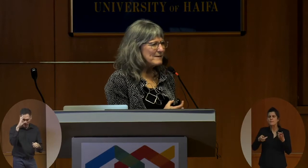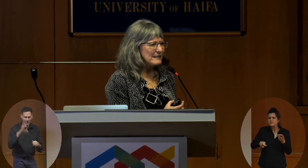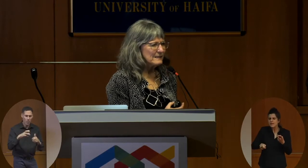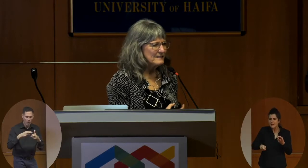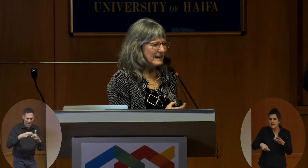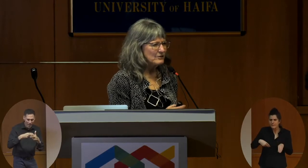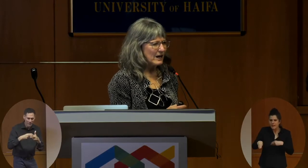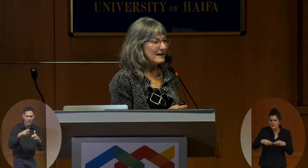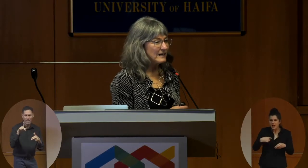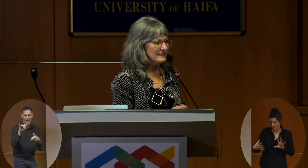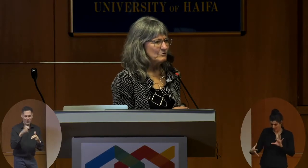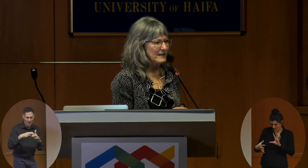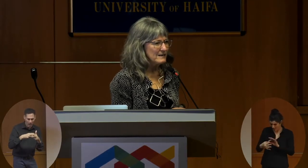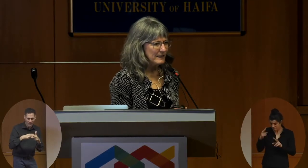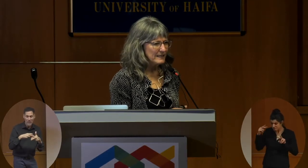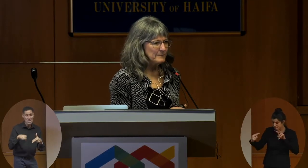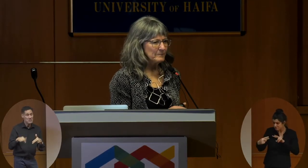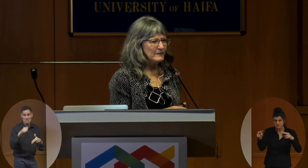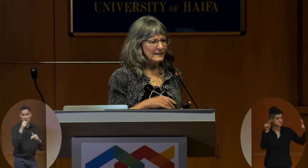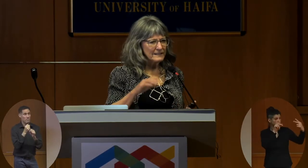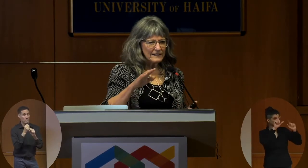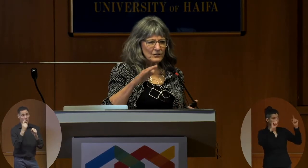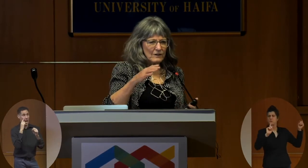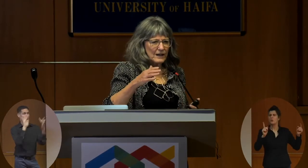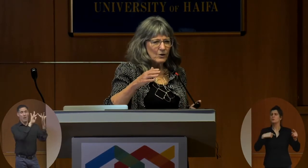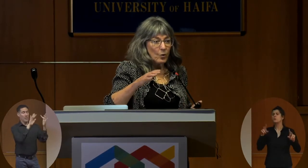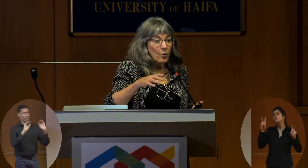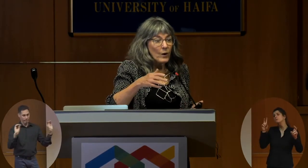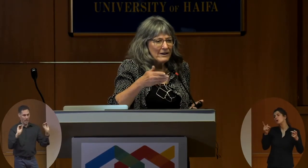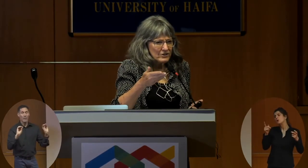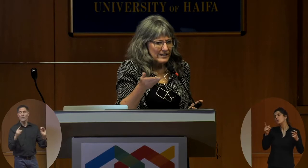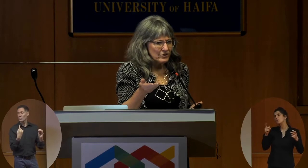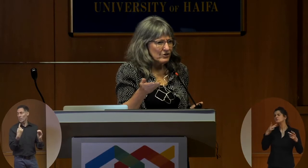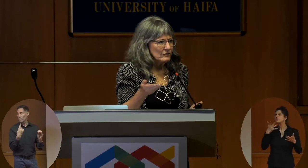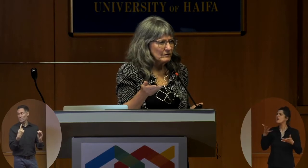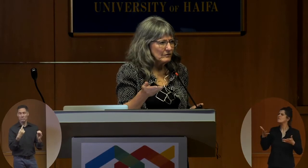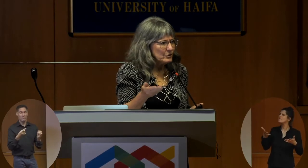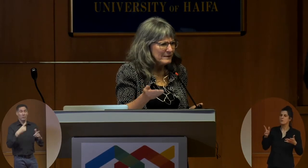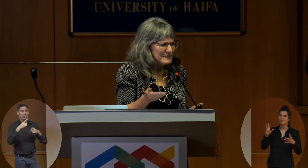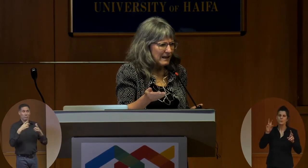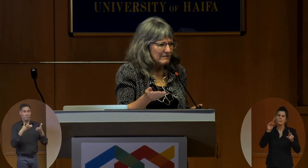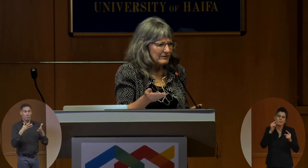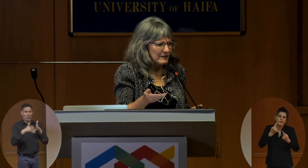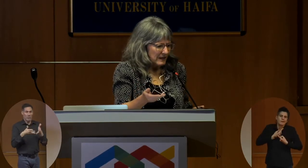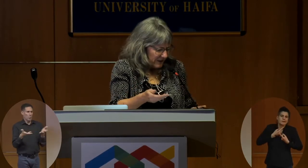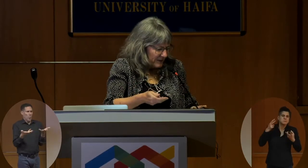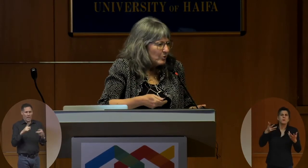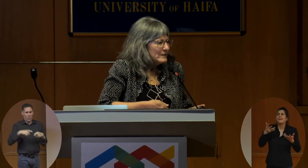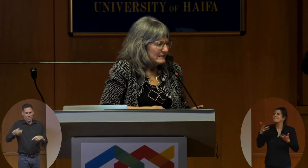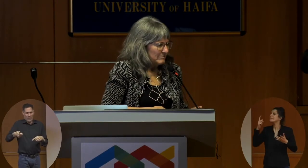making eye contact with anybody, he does sort of a wear gesture to himself and then points at